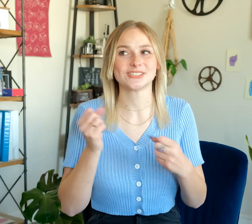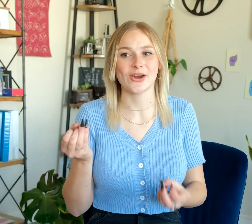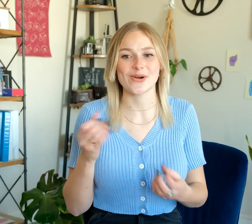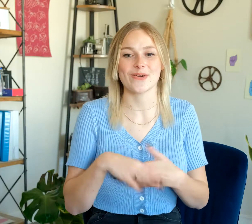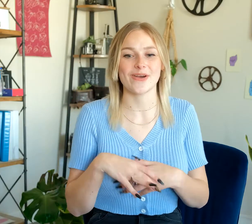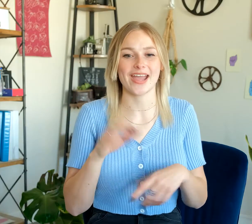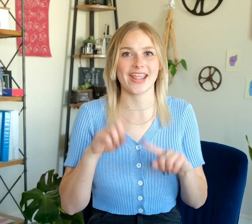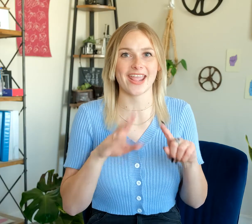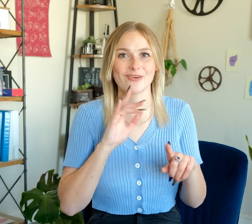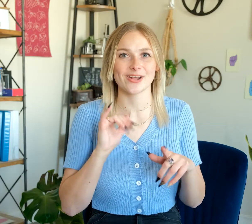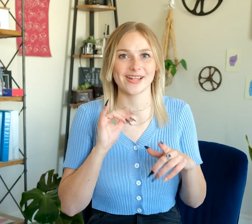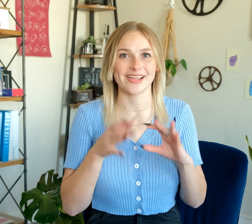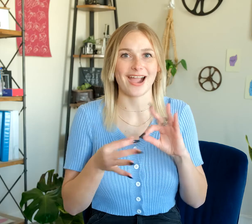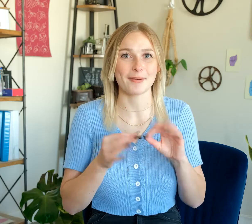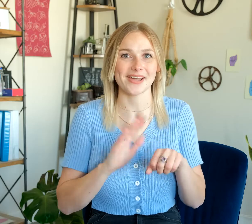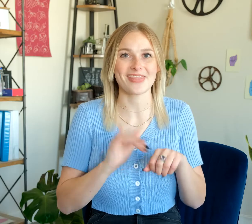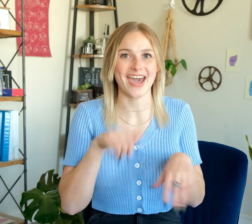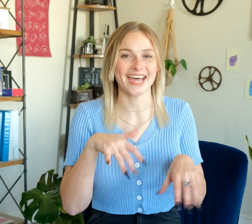so I can't really comment on that.